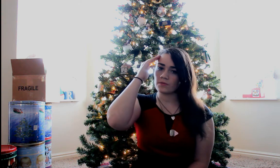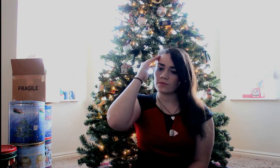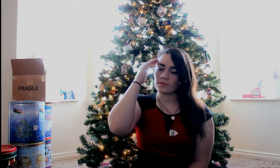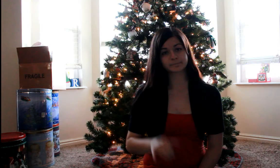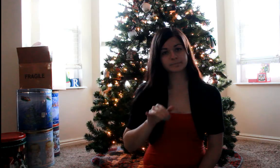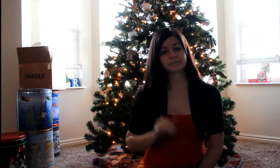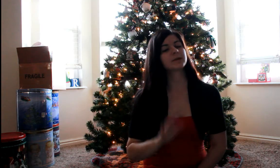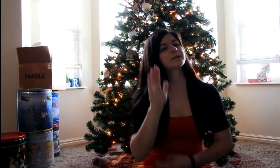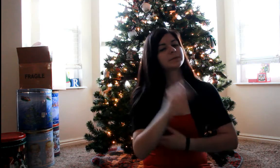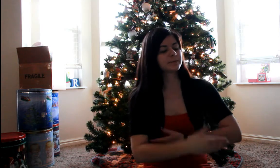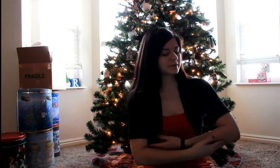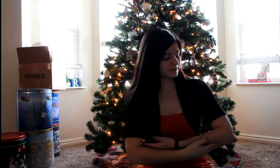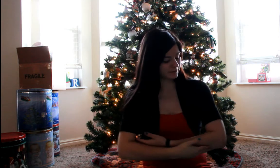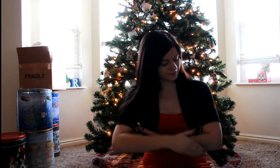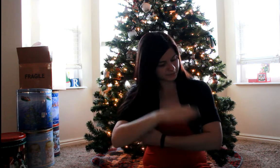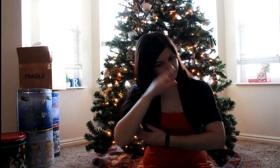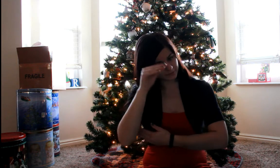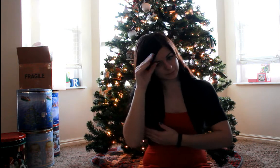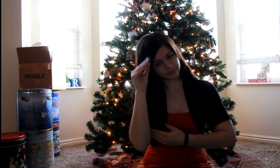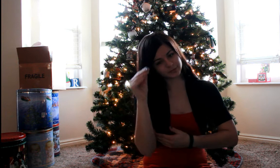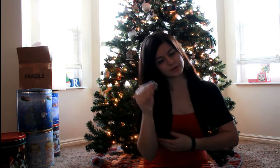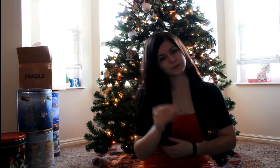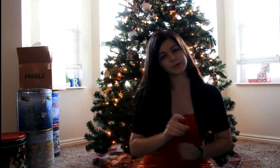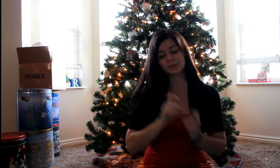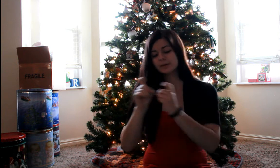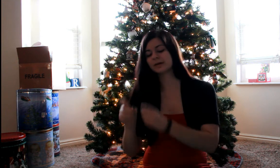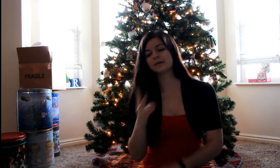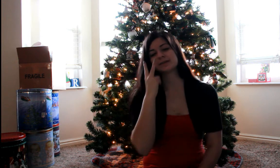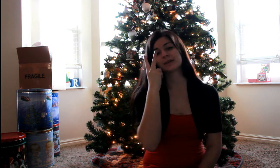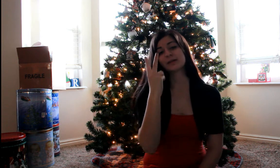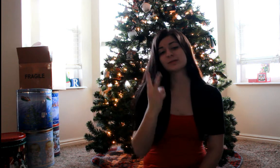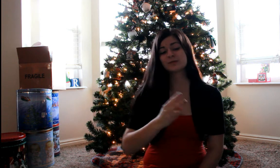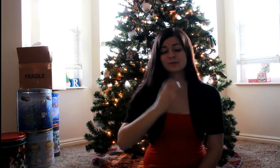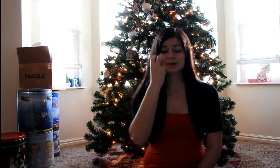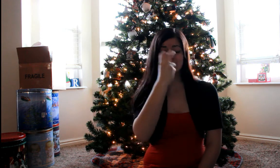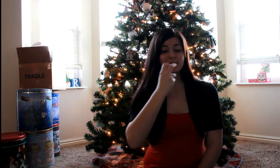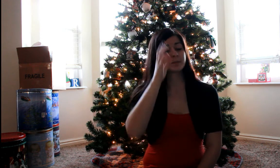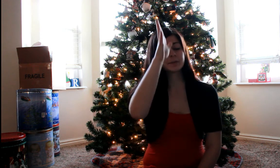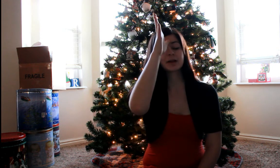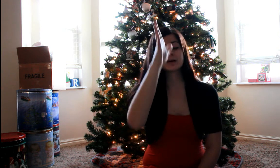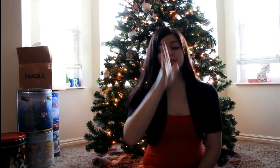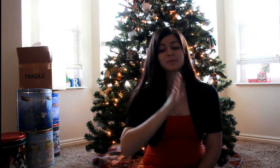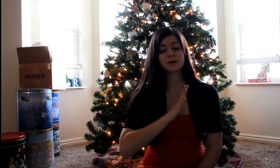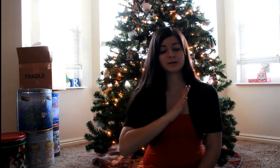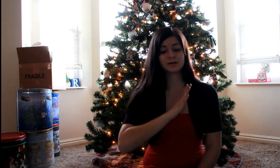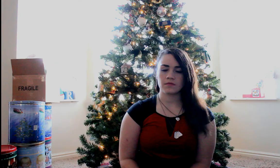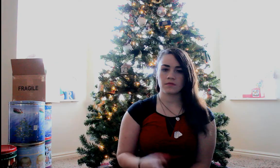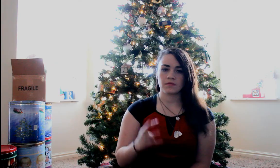know That your baby boy Will give sight to a blind man